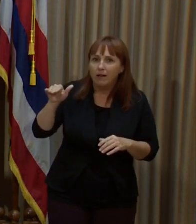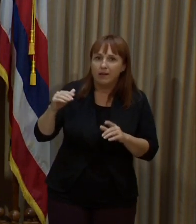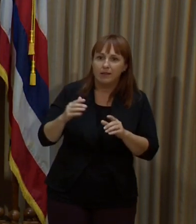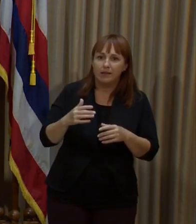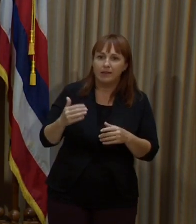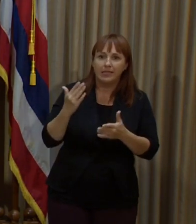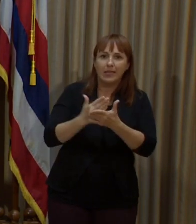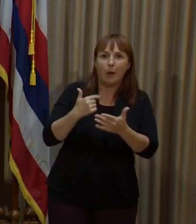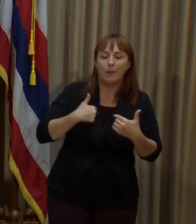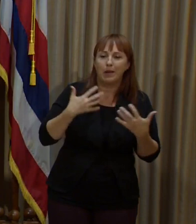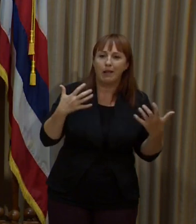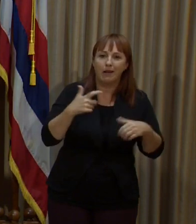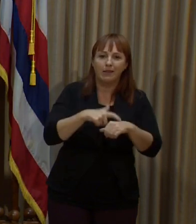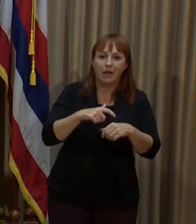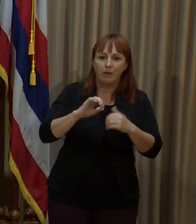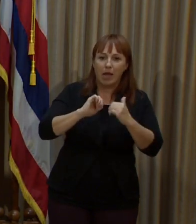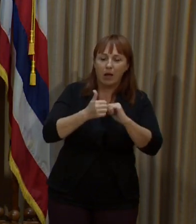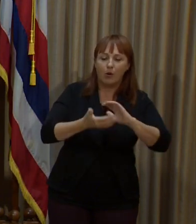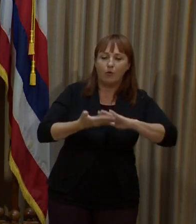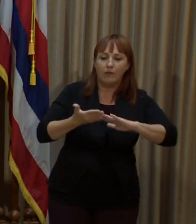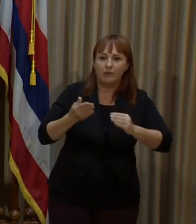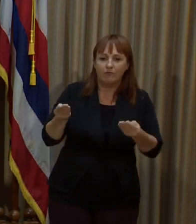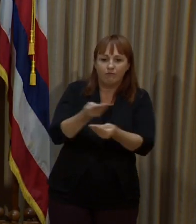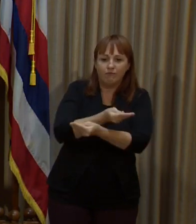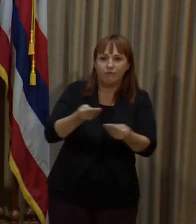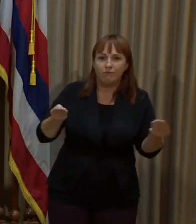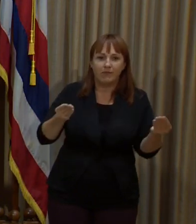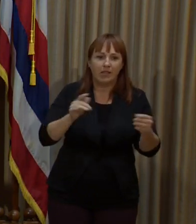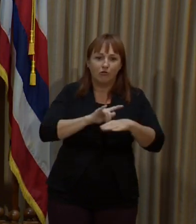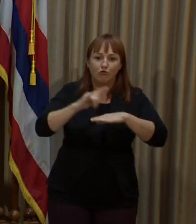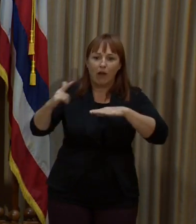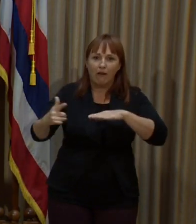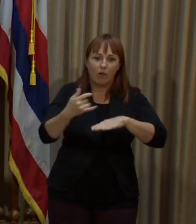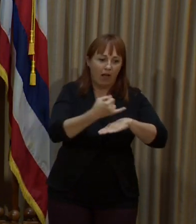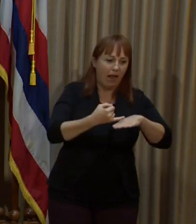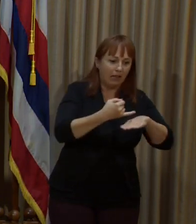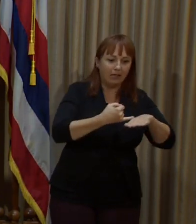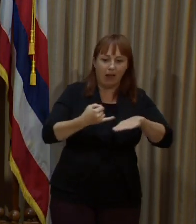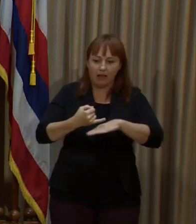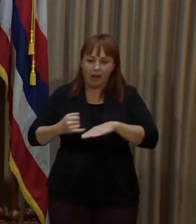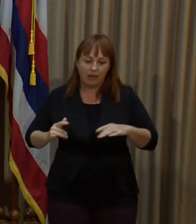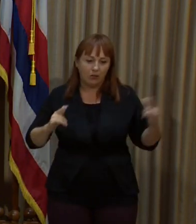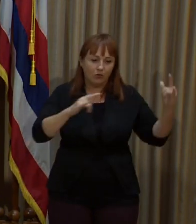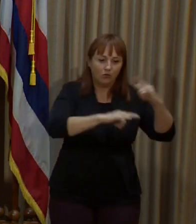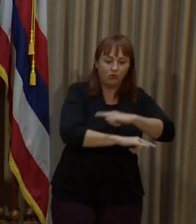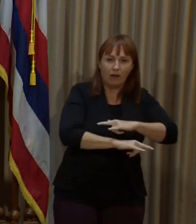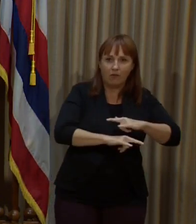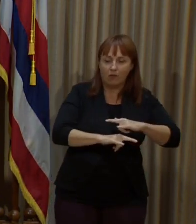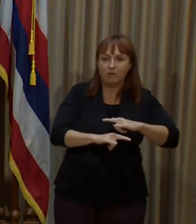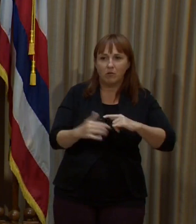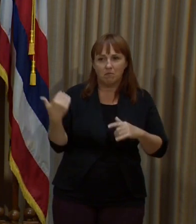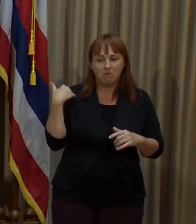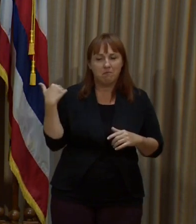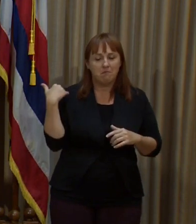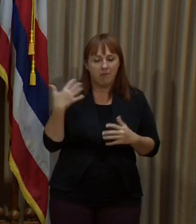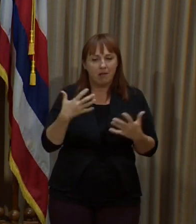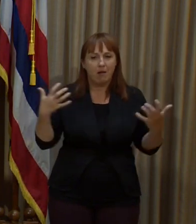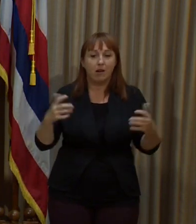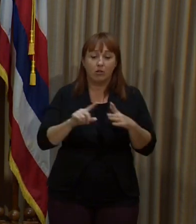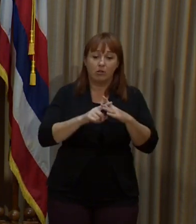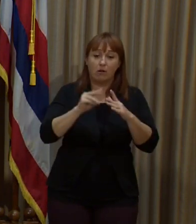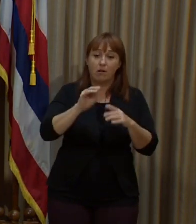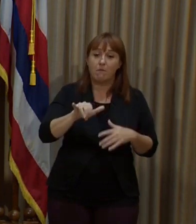facilitate travel inter-county or inter-island, and I do think that starting May